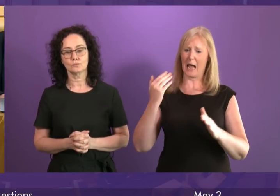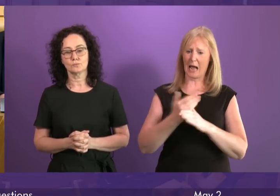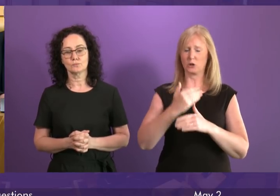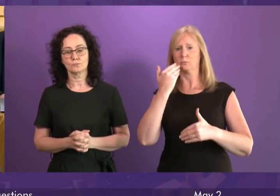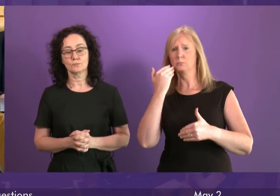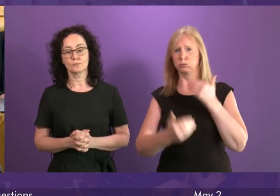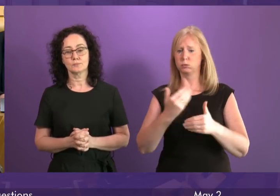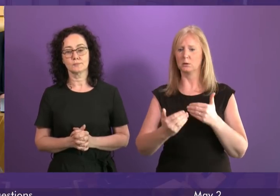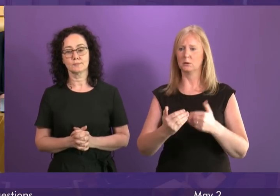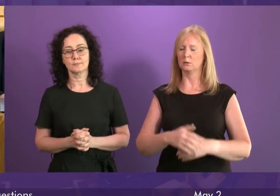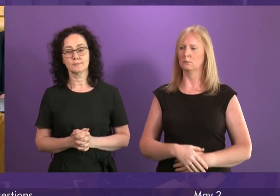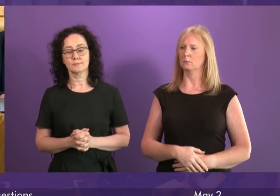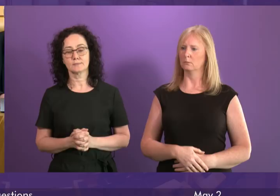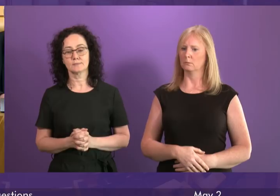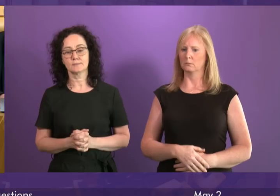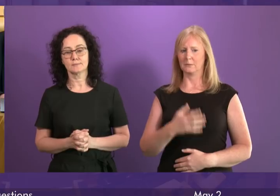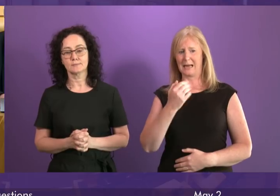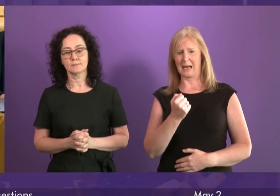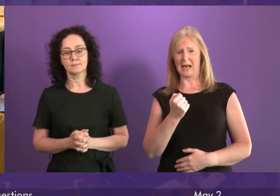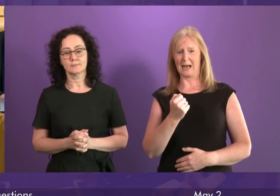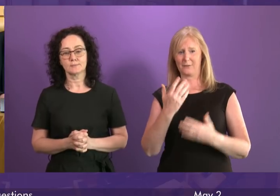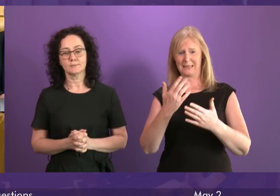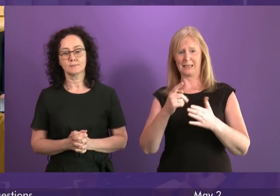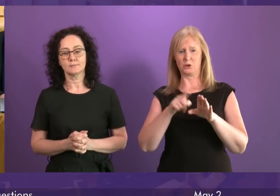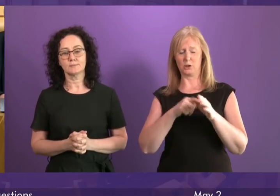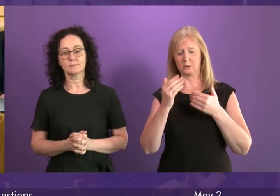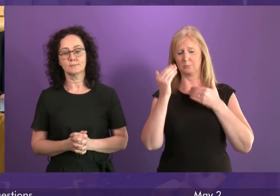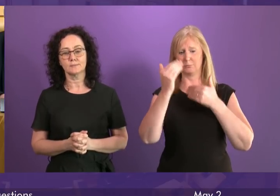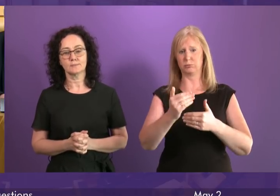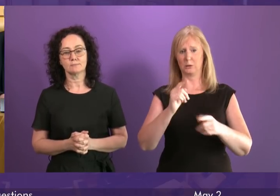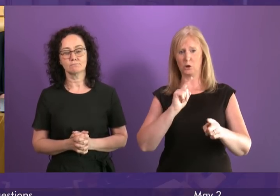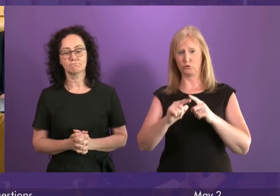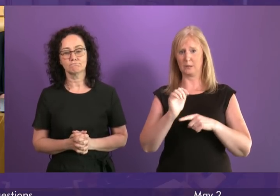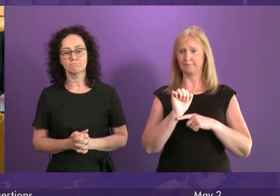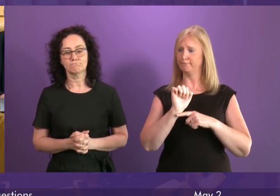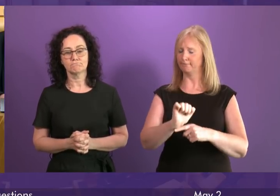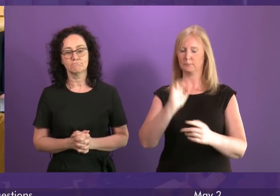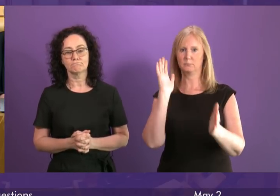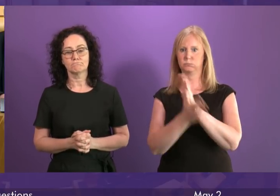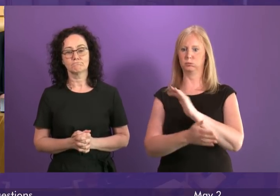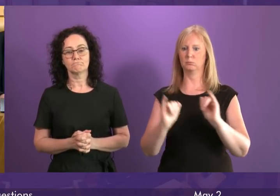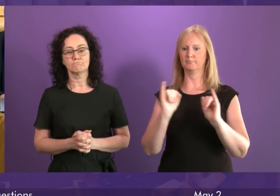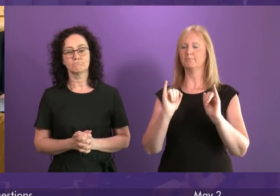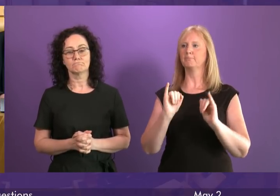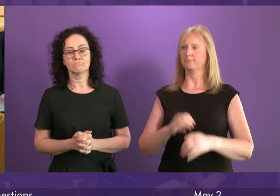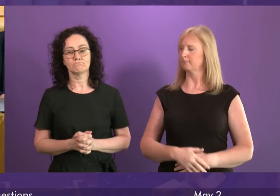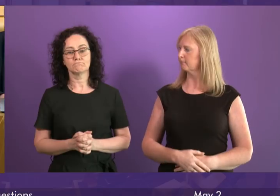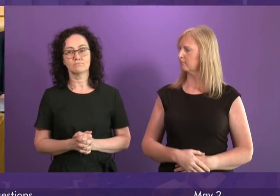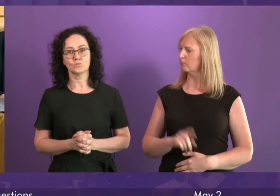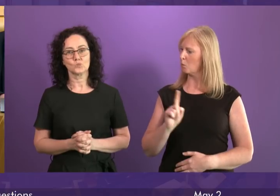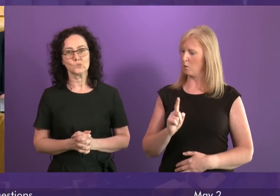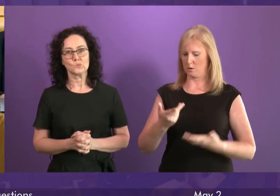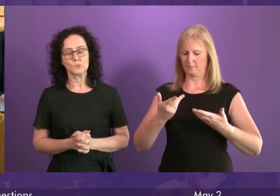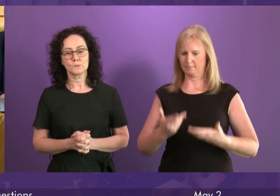have warned that we have a decade to deliver the change we need to avoid climate catastrophe. So what immediate changes